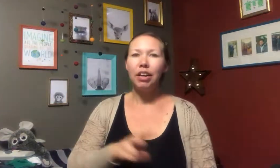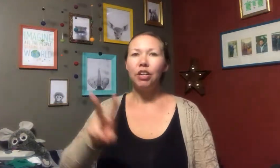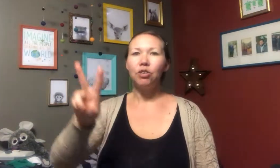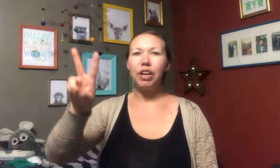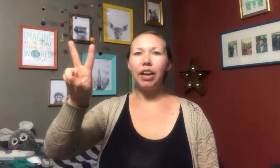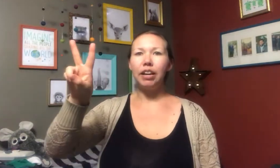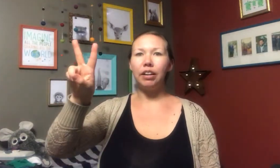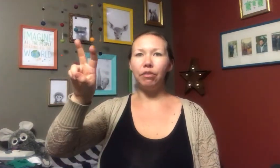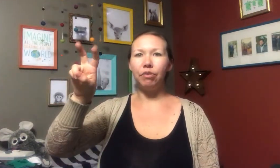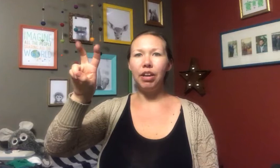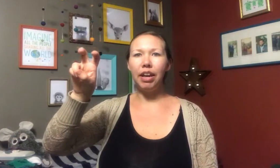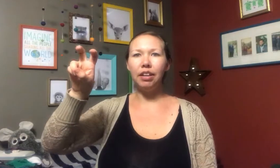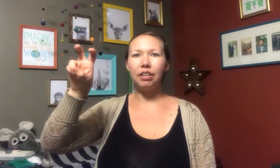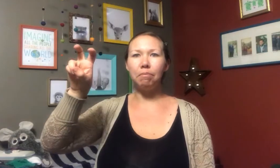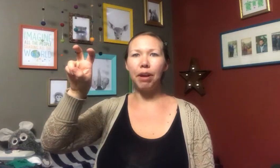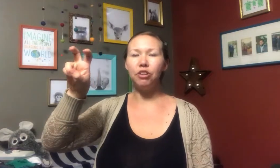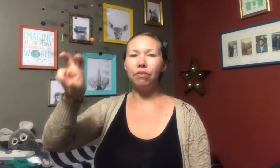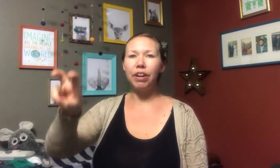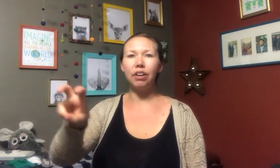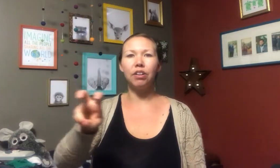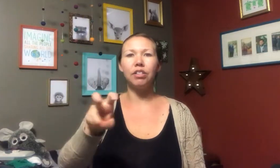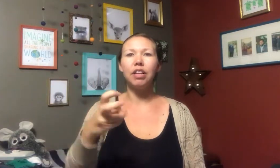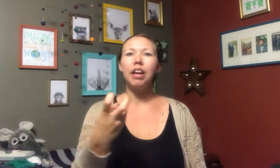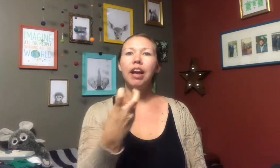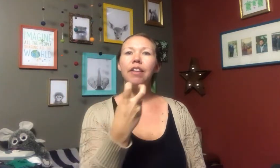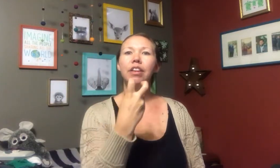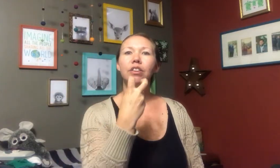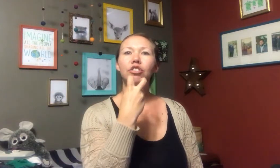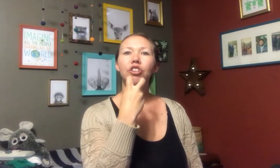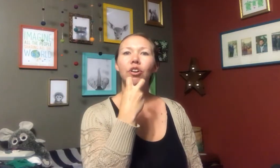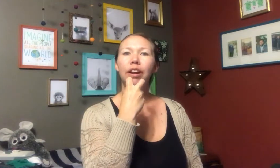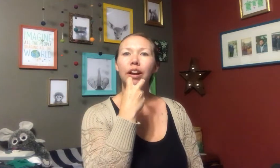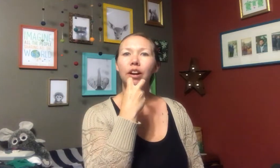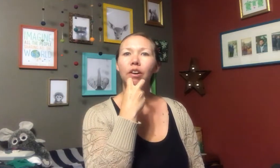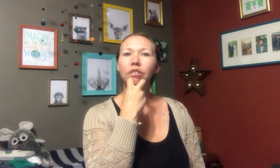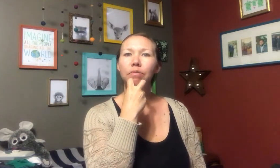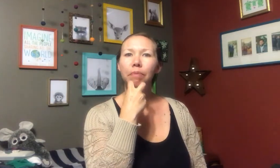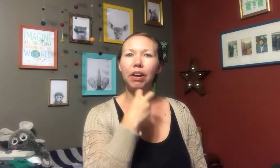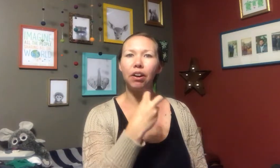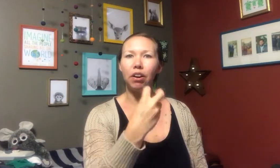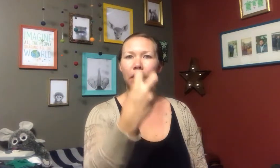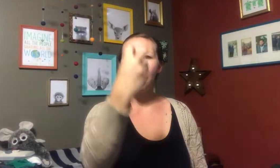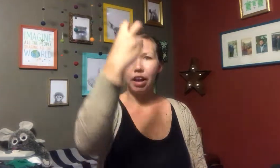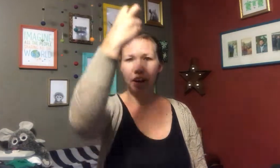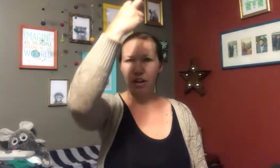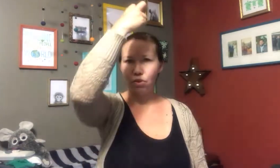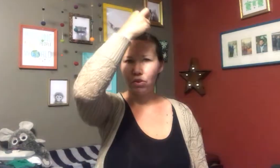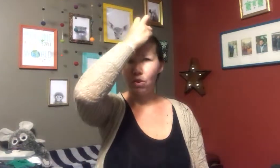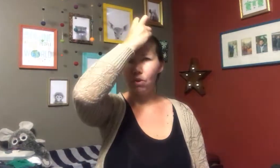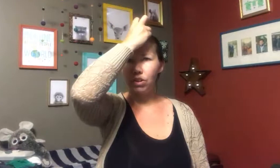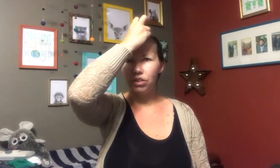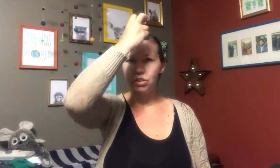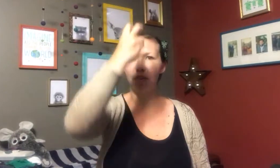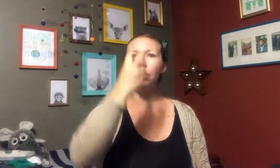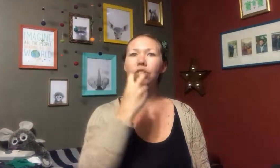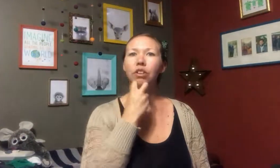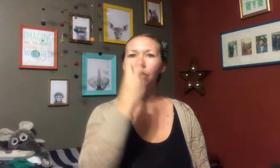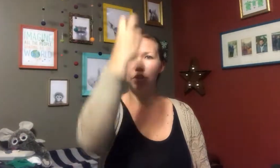You take your V hand and bend your fingers and then you show like a goat's beard and a goat's horns. So it goes goat.